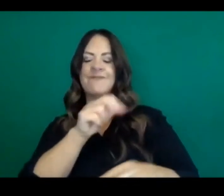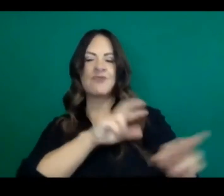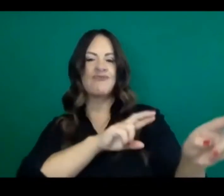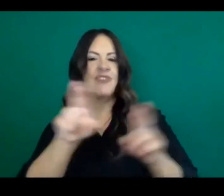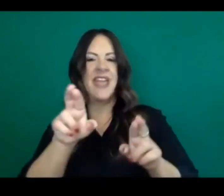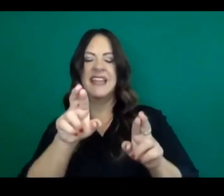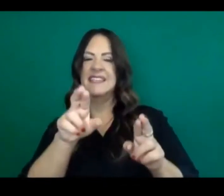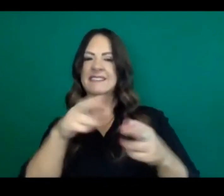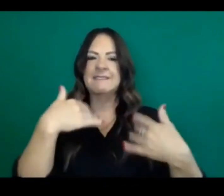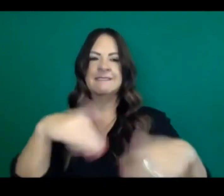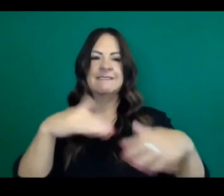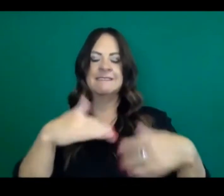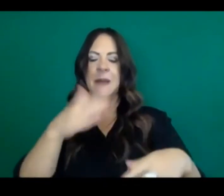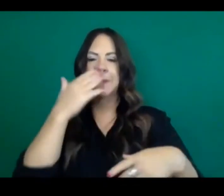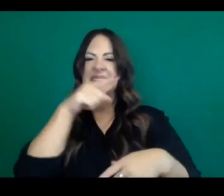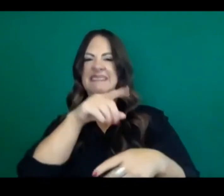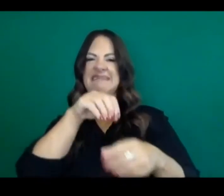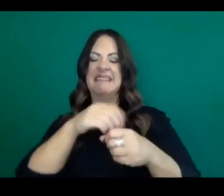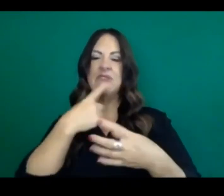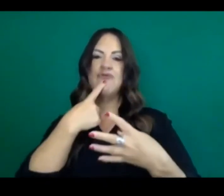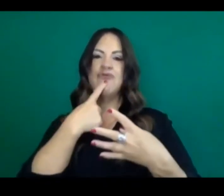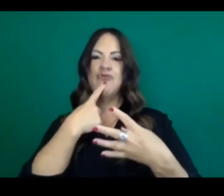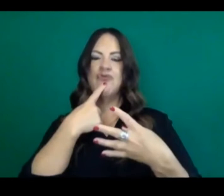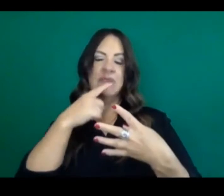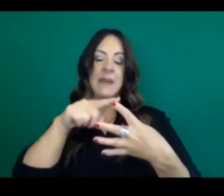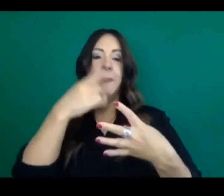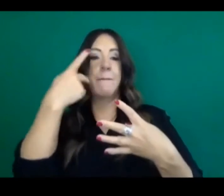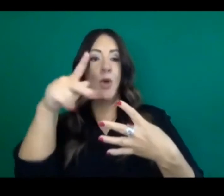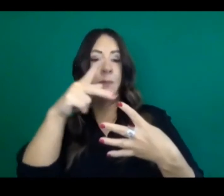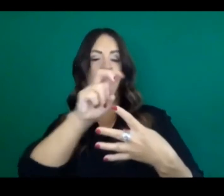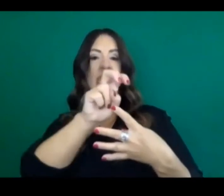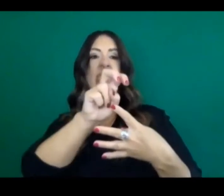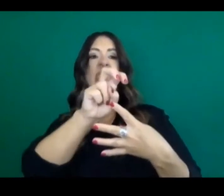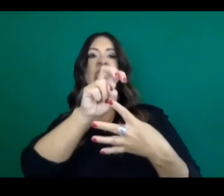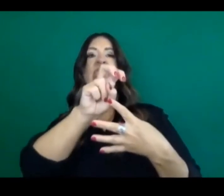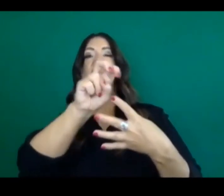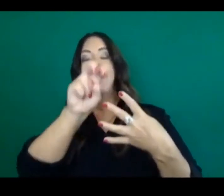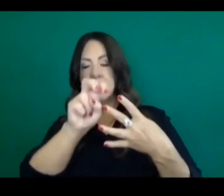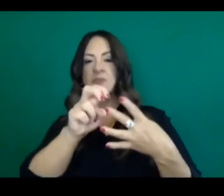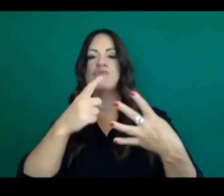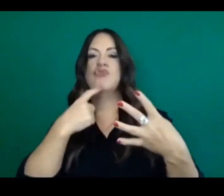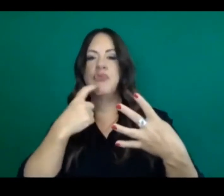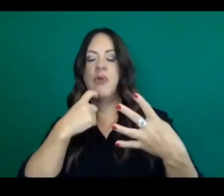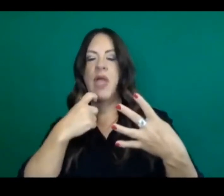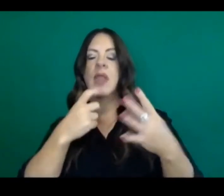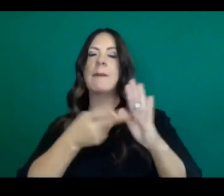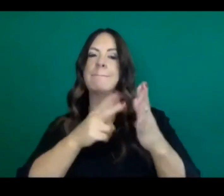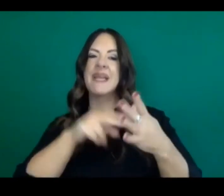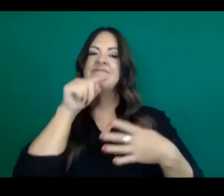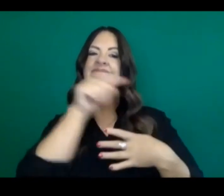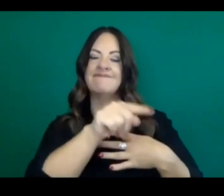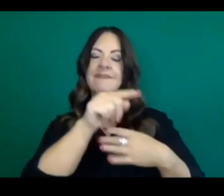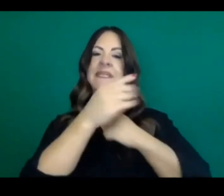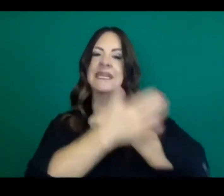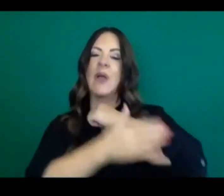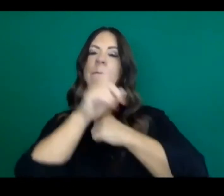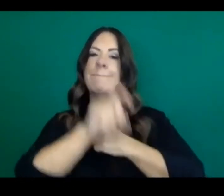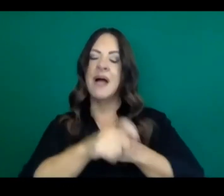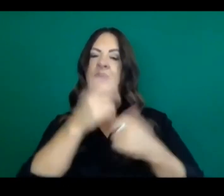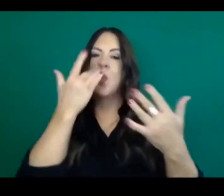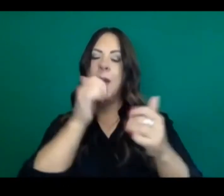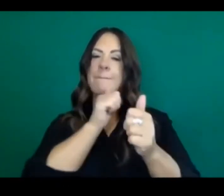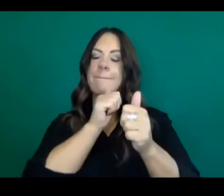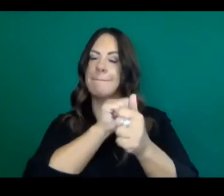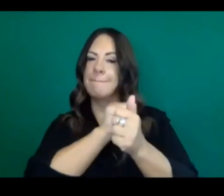the red tier from the purple tier, once they're in the red tier, they have to wait those 14 days, those two weeks